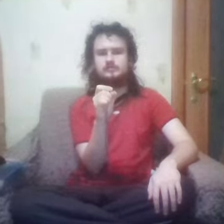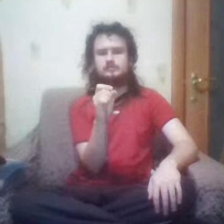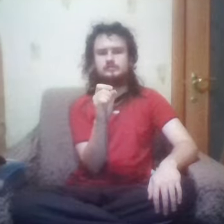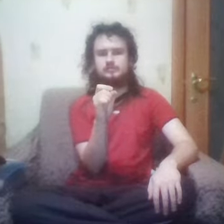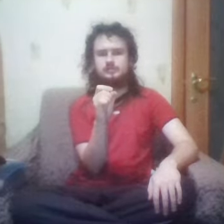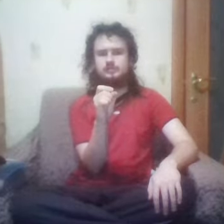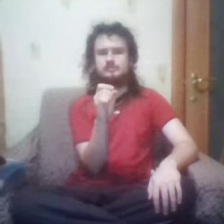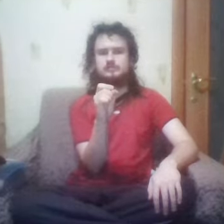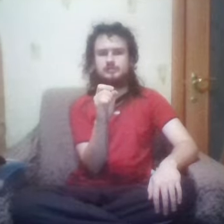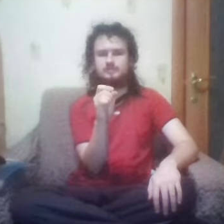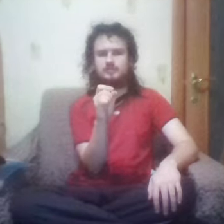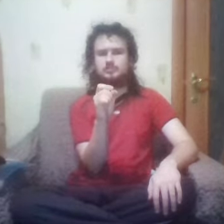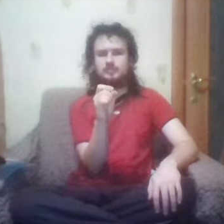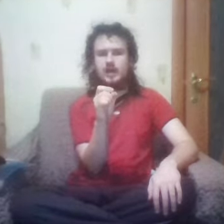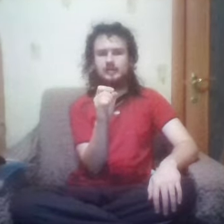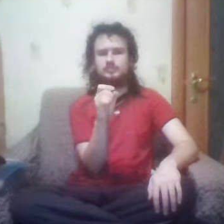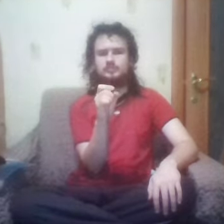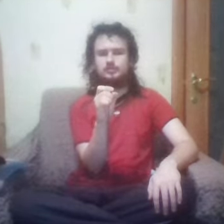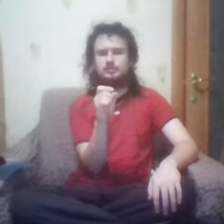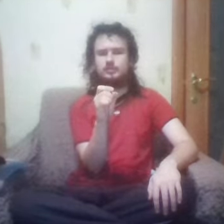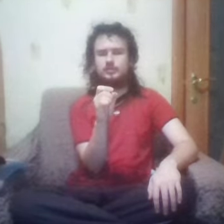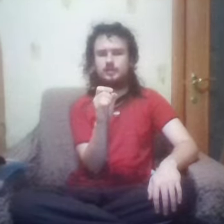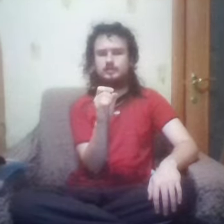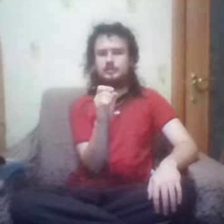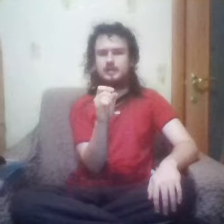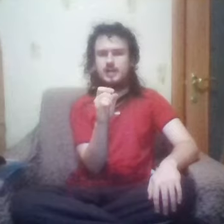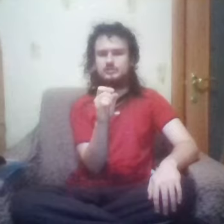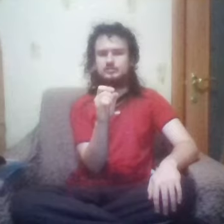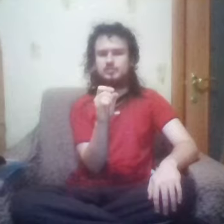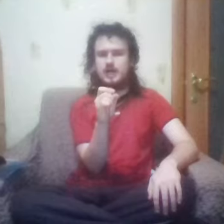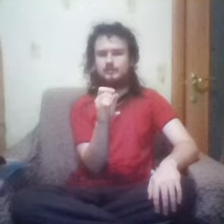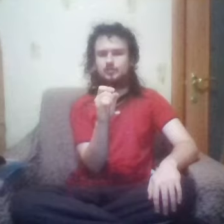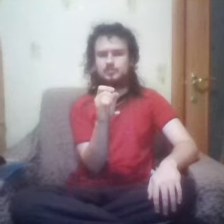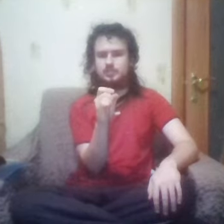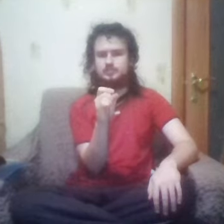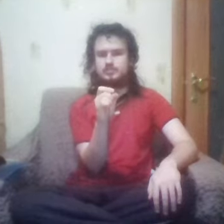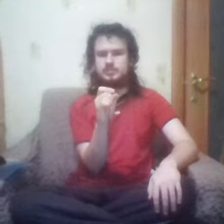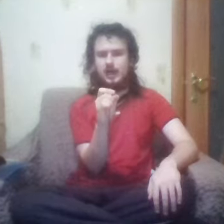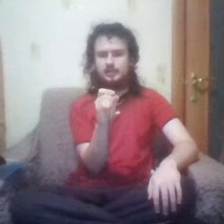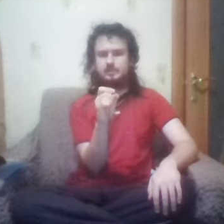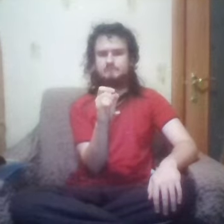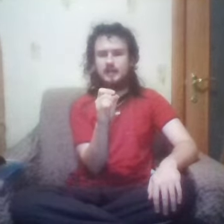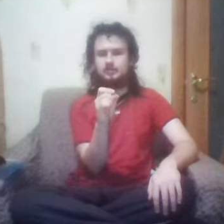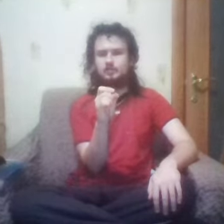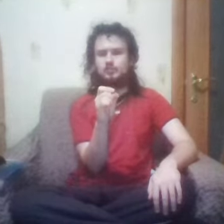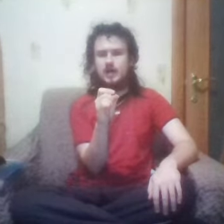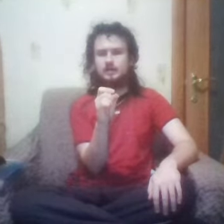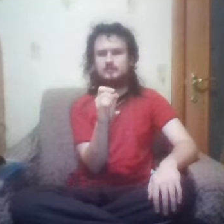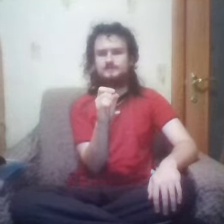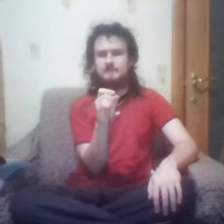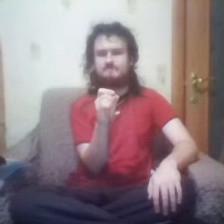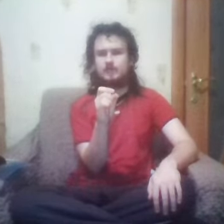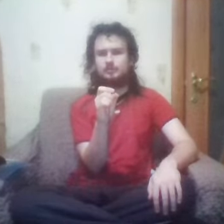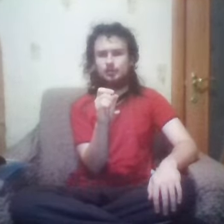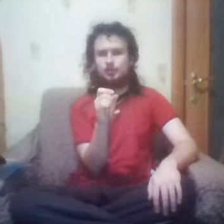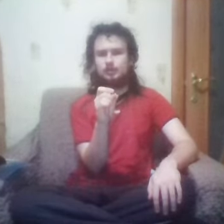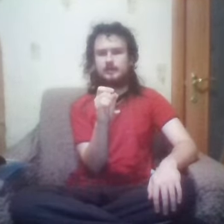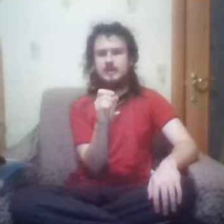He's been trying, shooting all the angels, devils in sight He's trained around with the good and